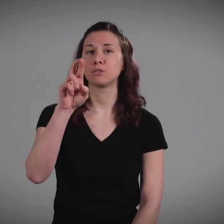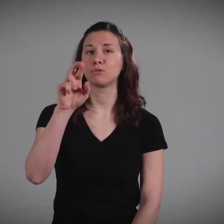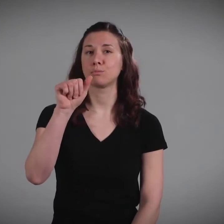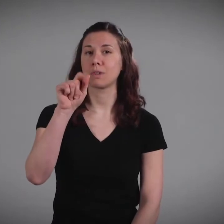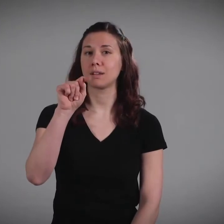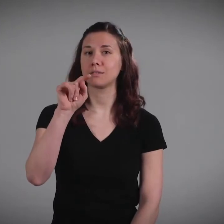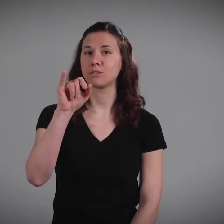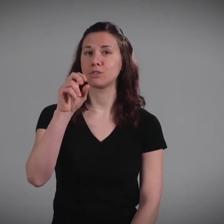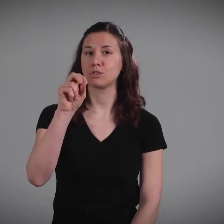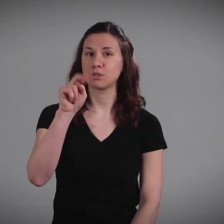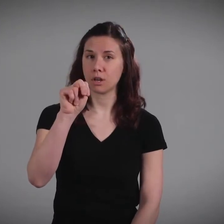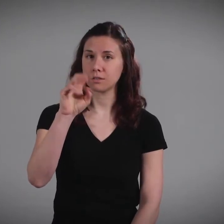Laceration Care